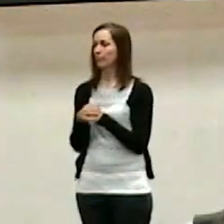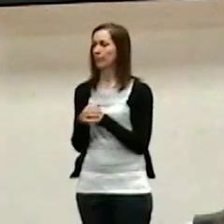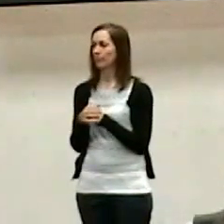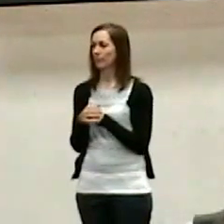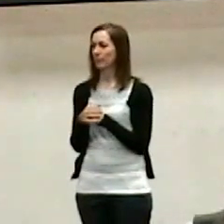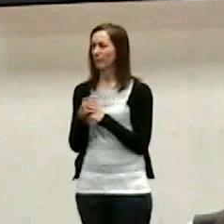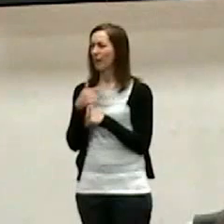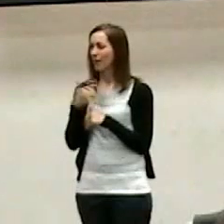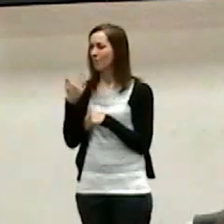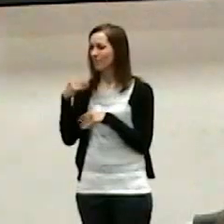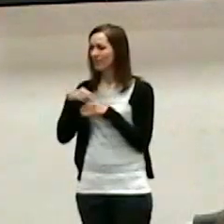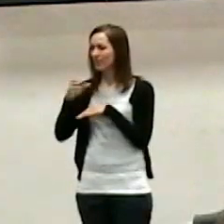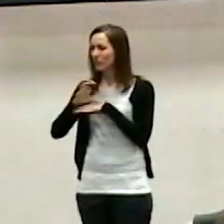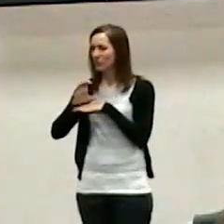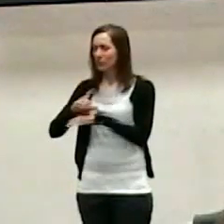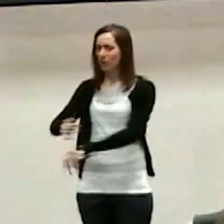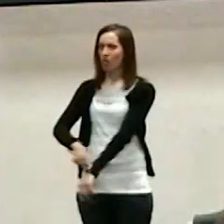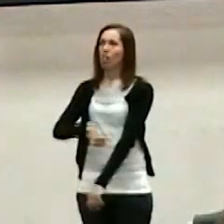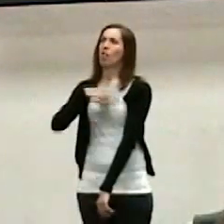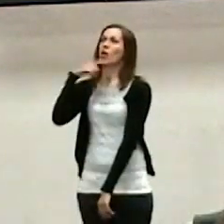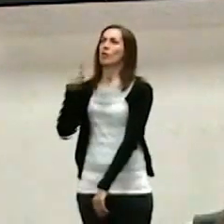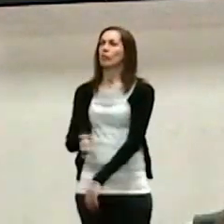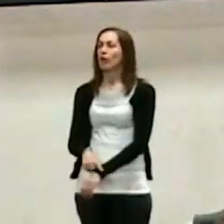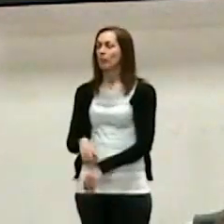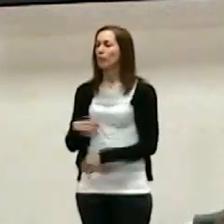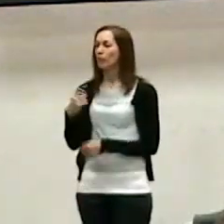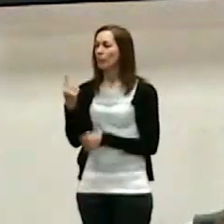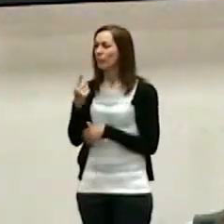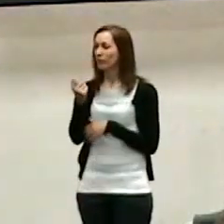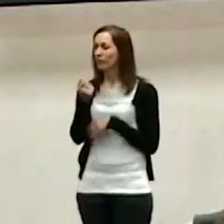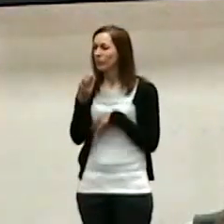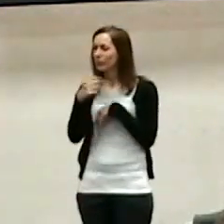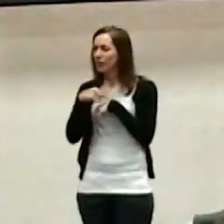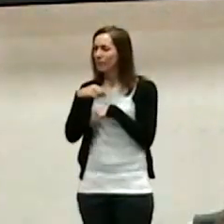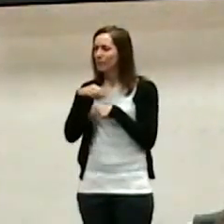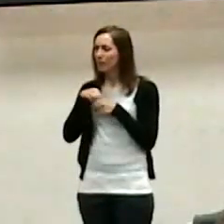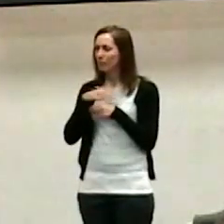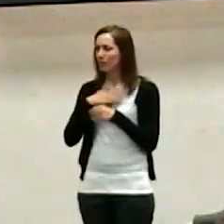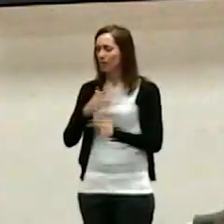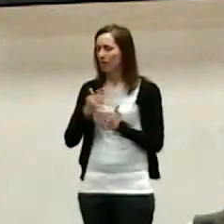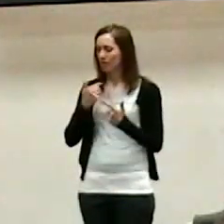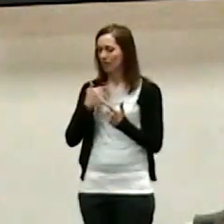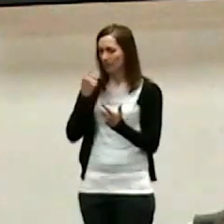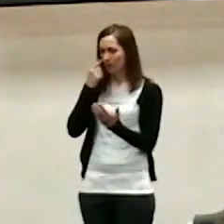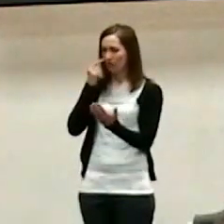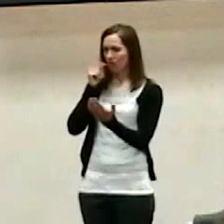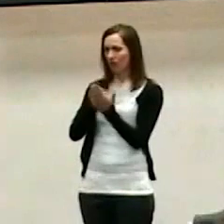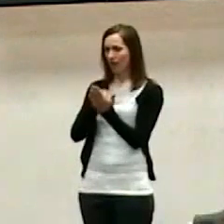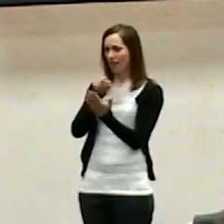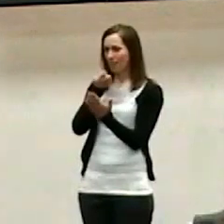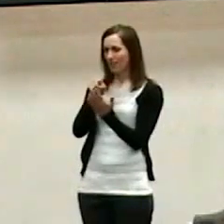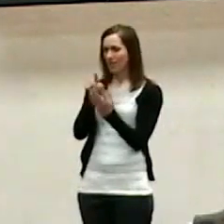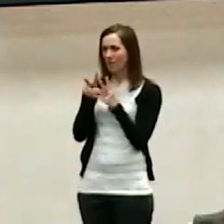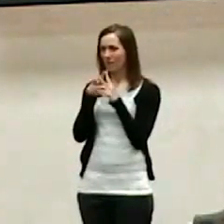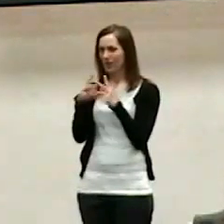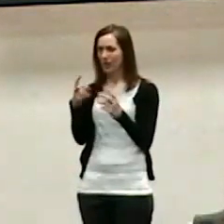there is very few times in my life where I recognize something so powerful